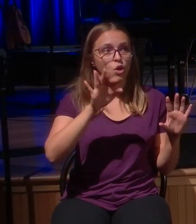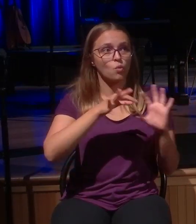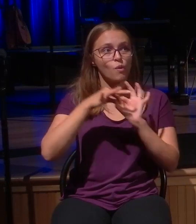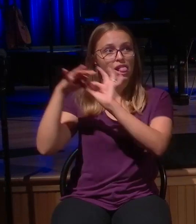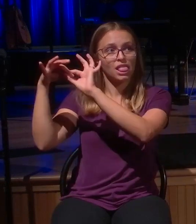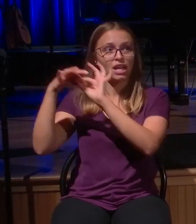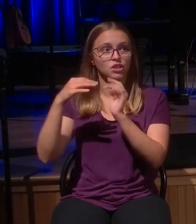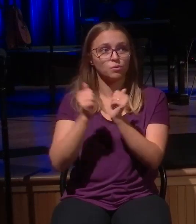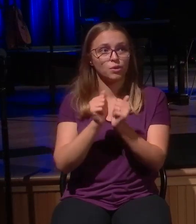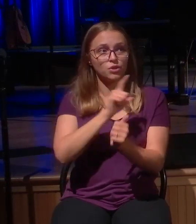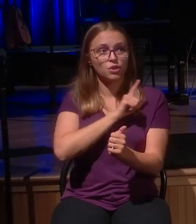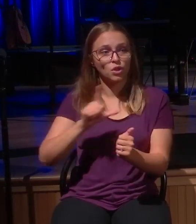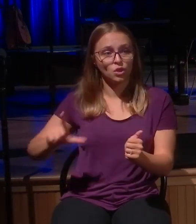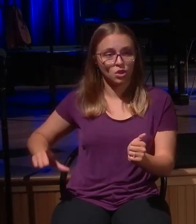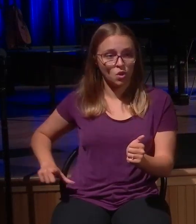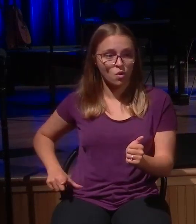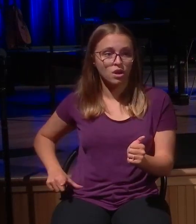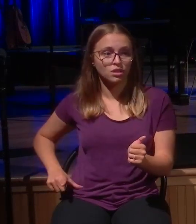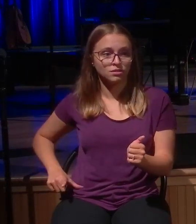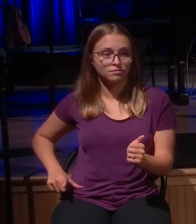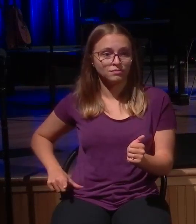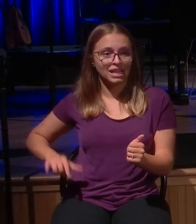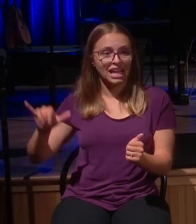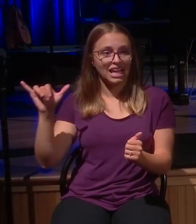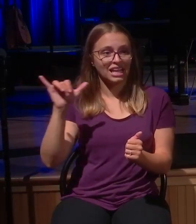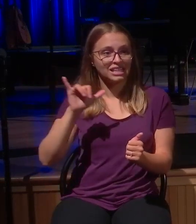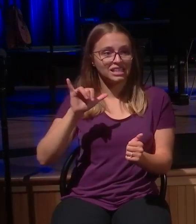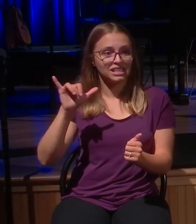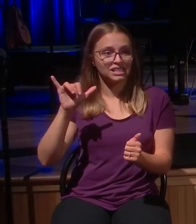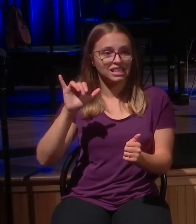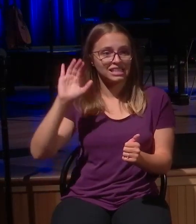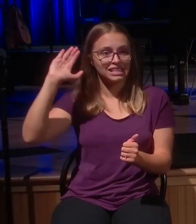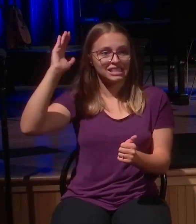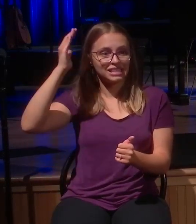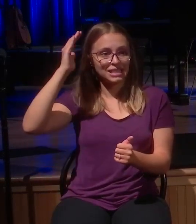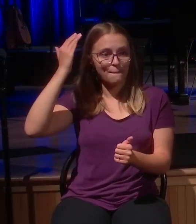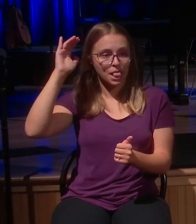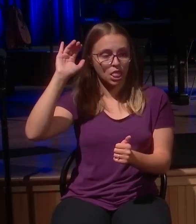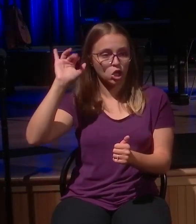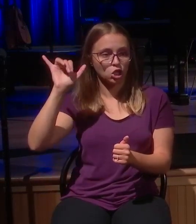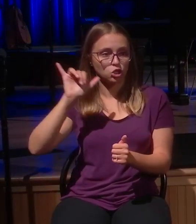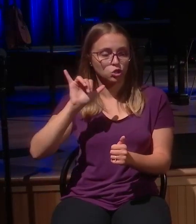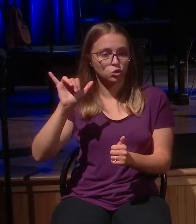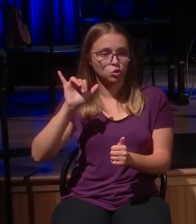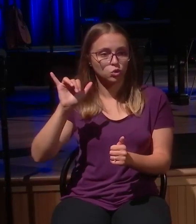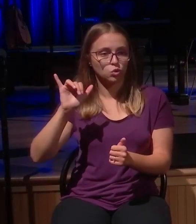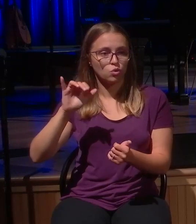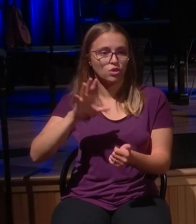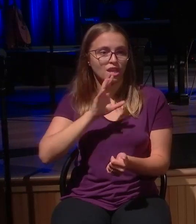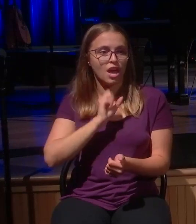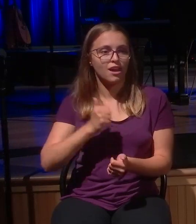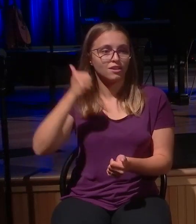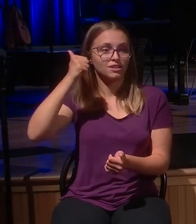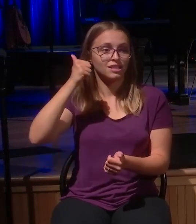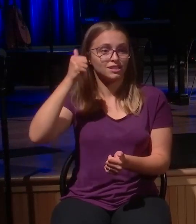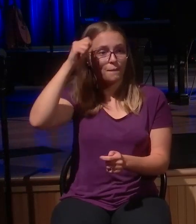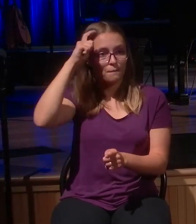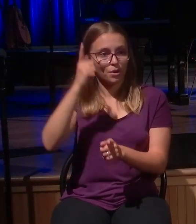This is why Jesus tells a story. To show us the condition of the sinner, they're lost. Blind,